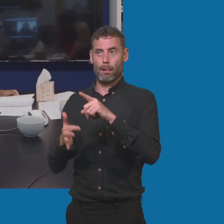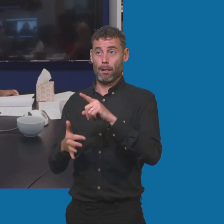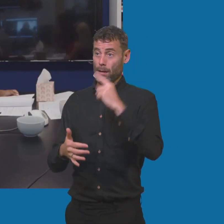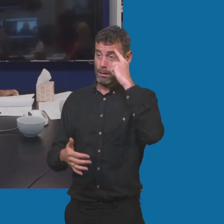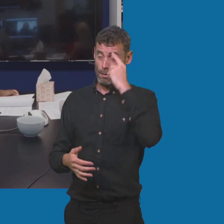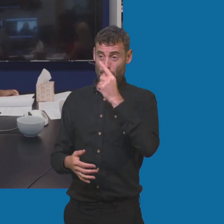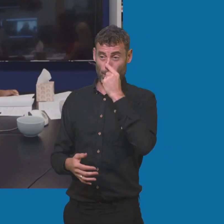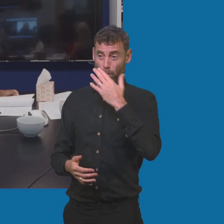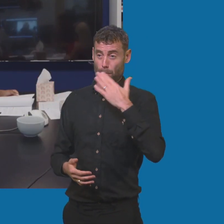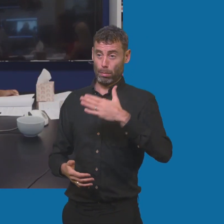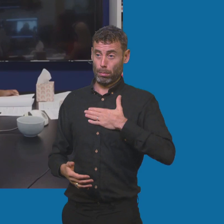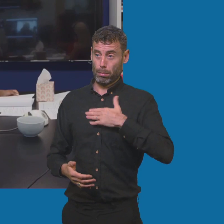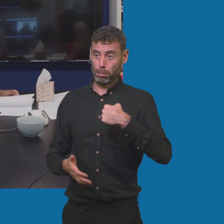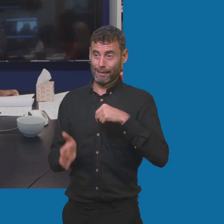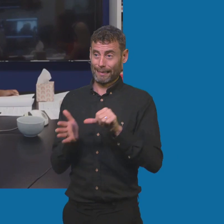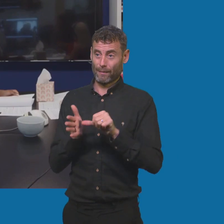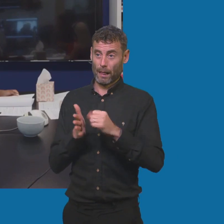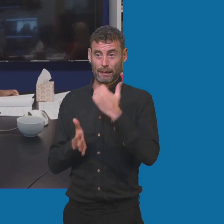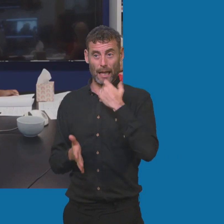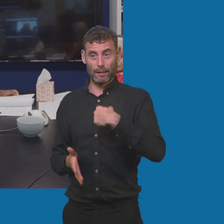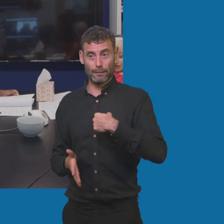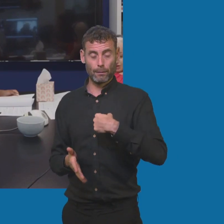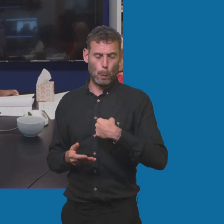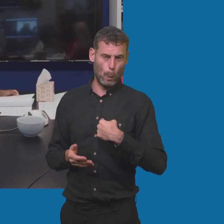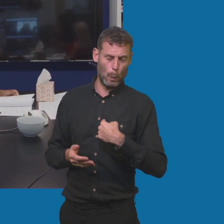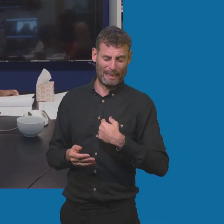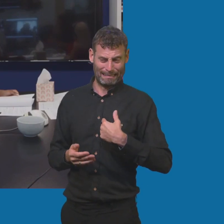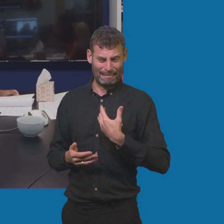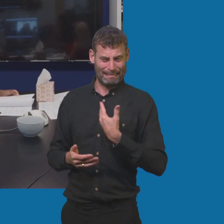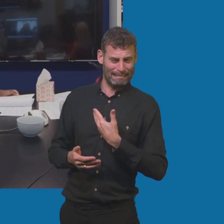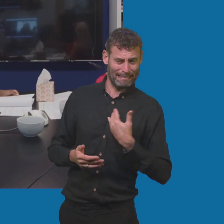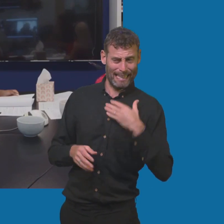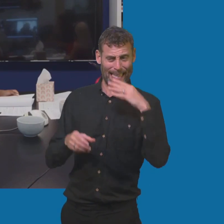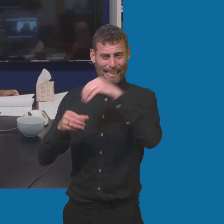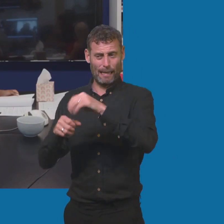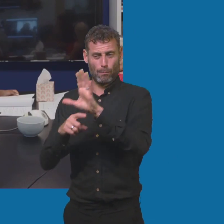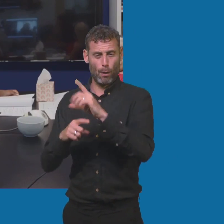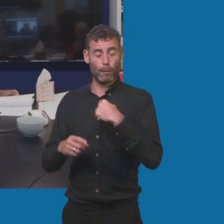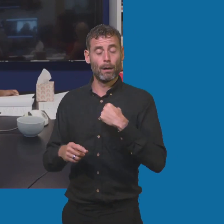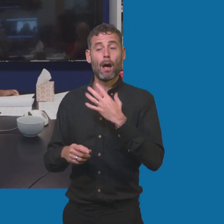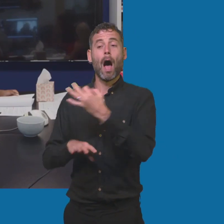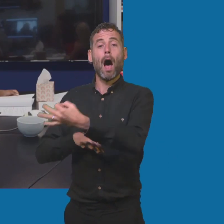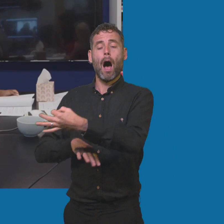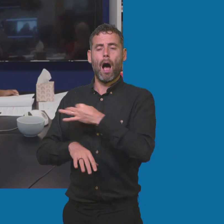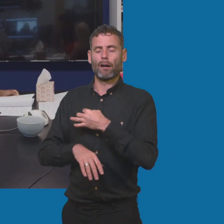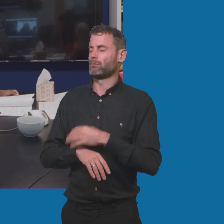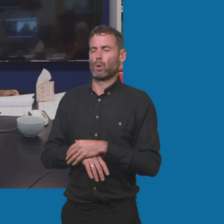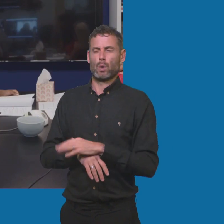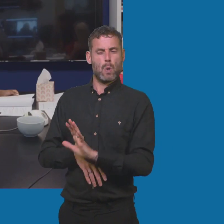So that's the reason why I initially said no to it. And a couple months